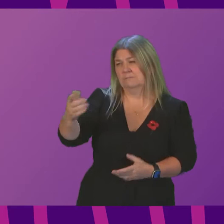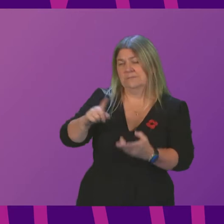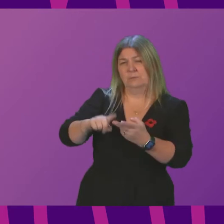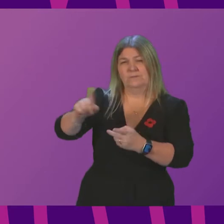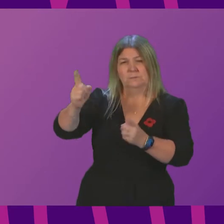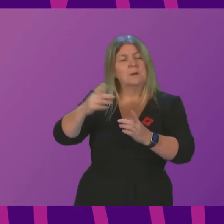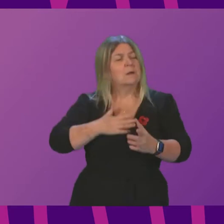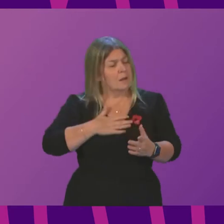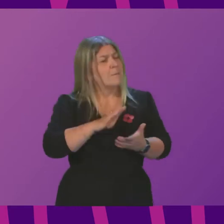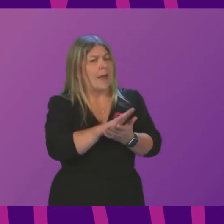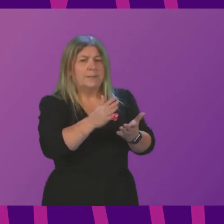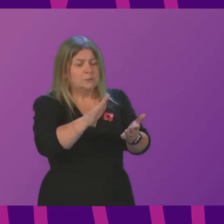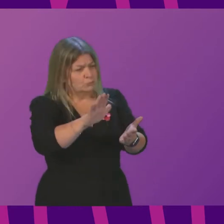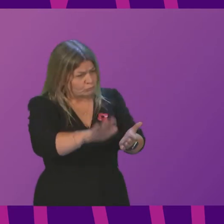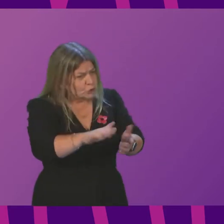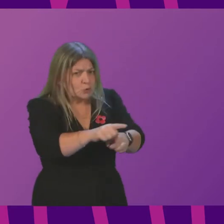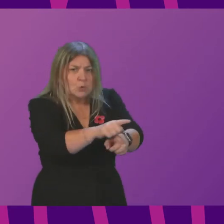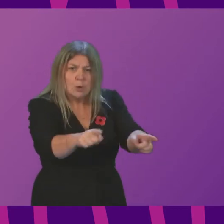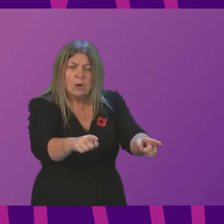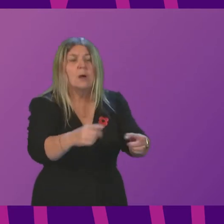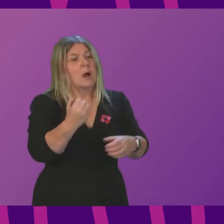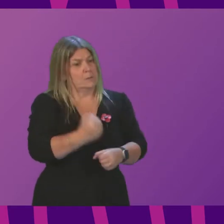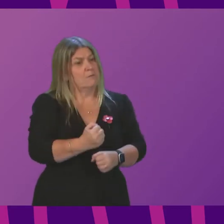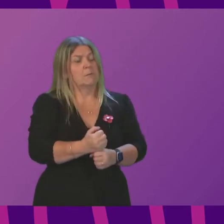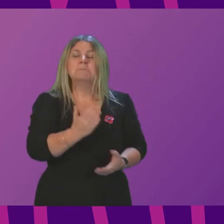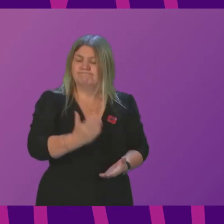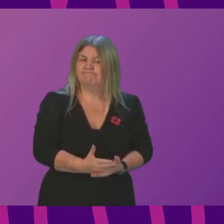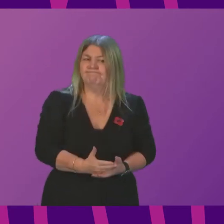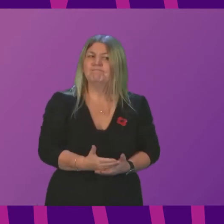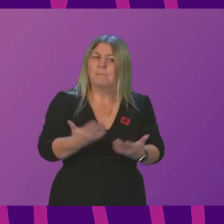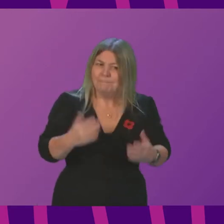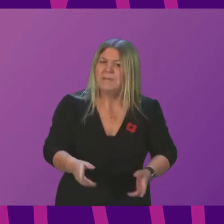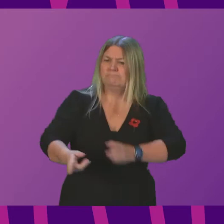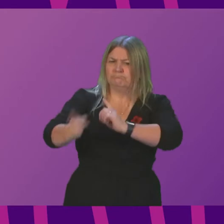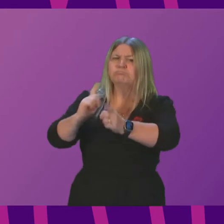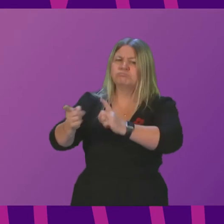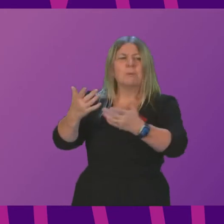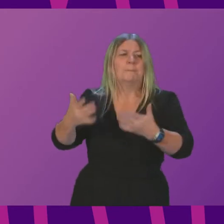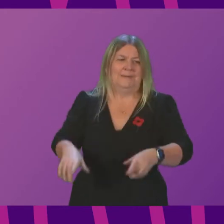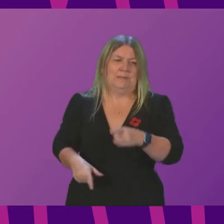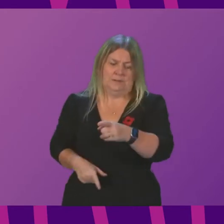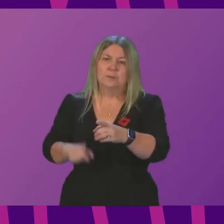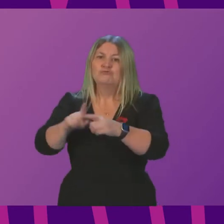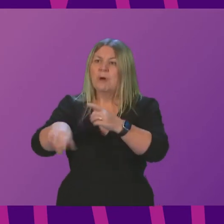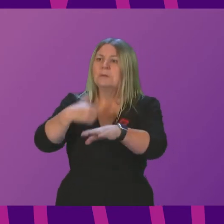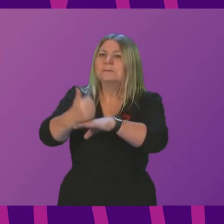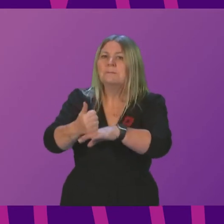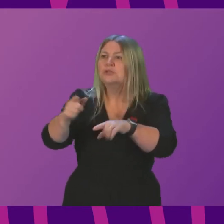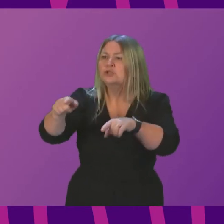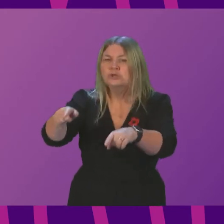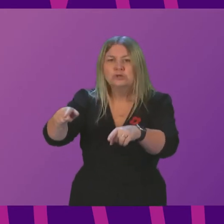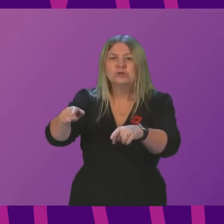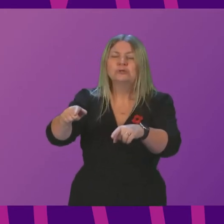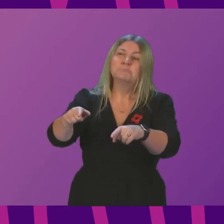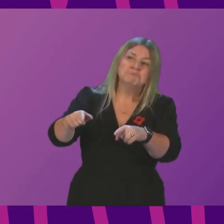that the Government is taking forward active discussions to establish what could be an